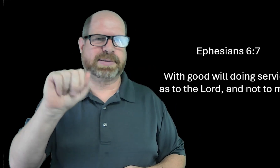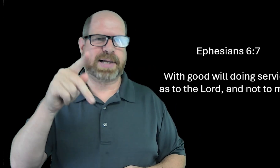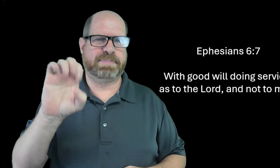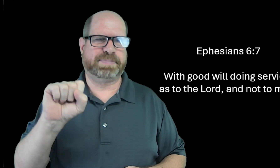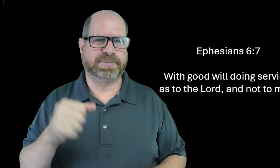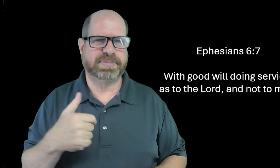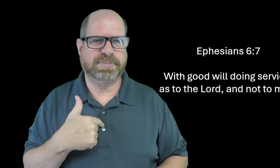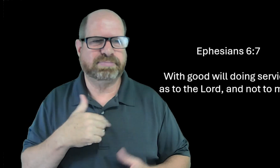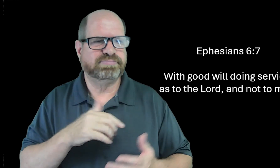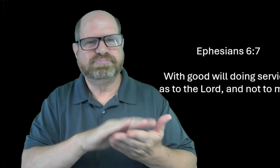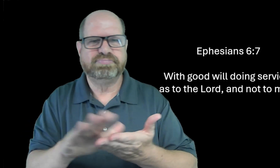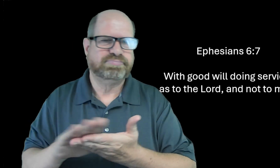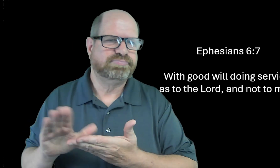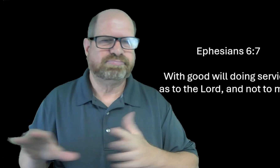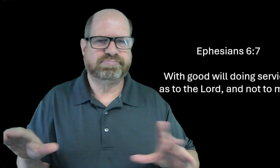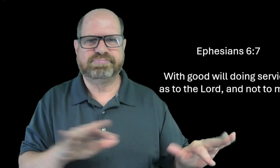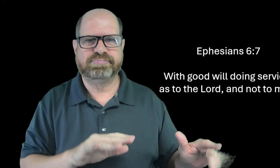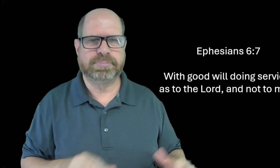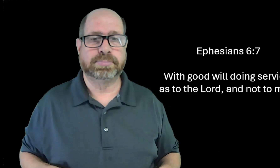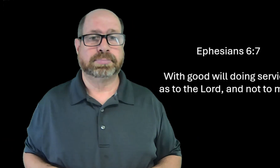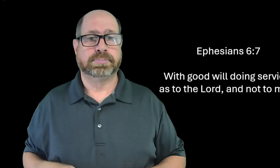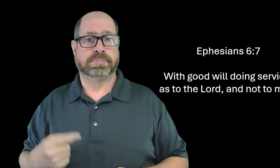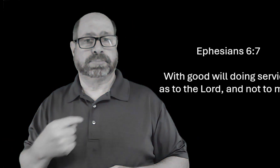i did landscaping cleaning up yards